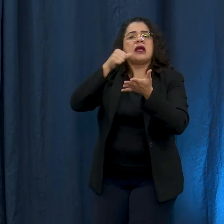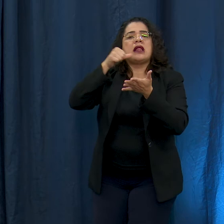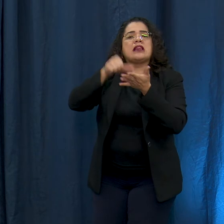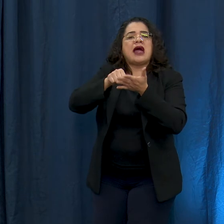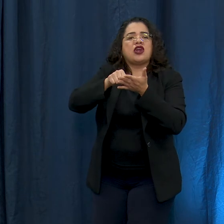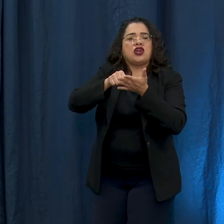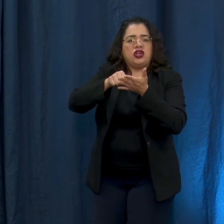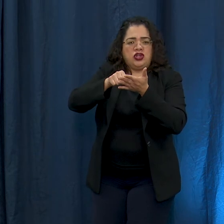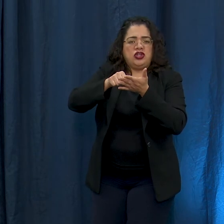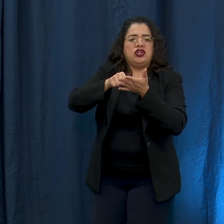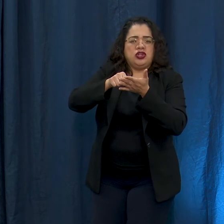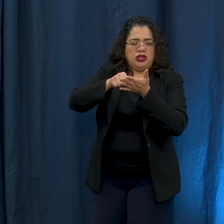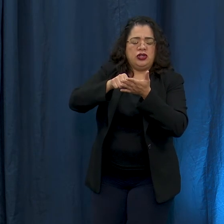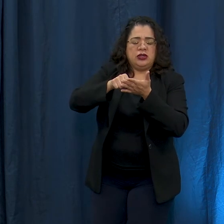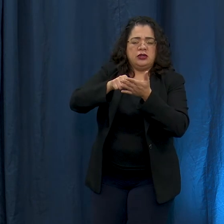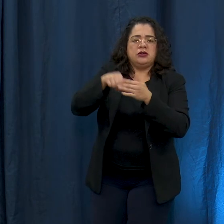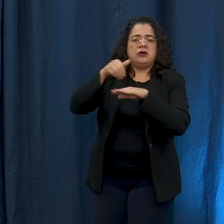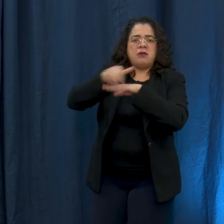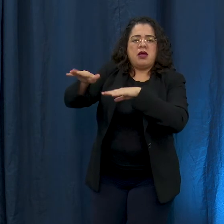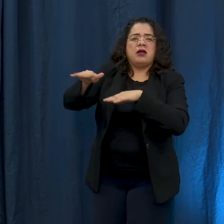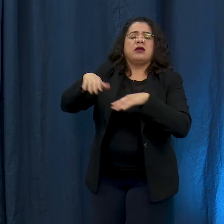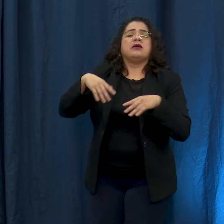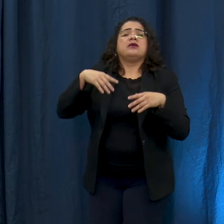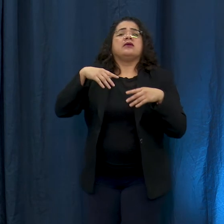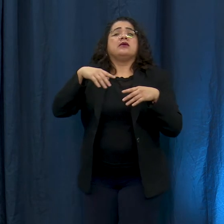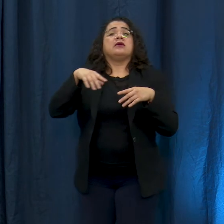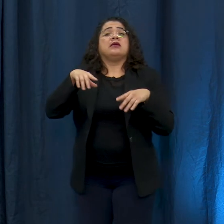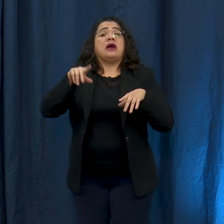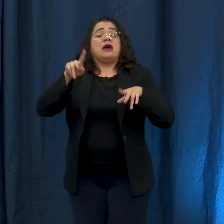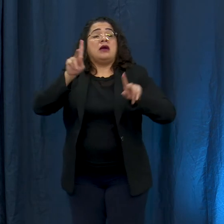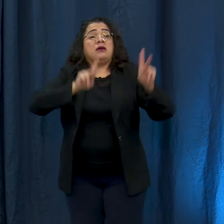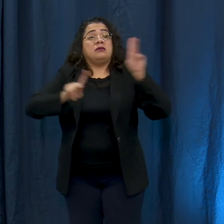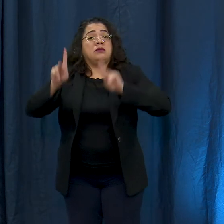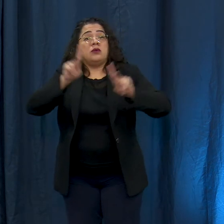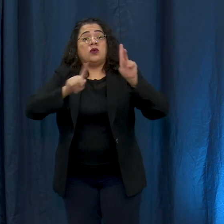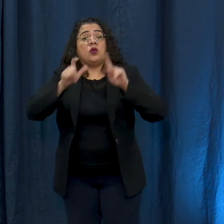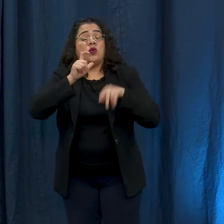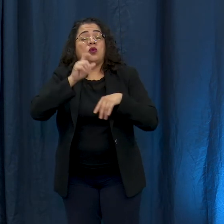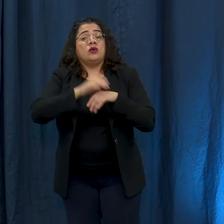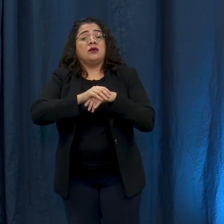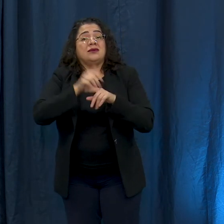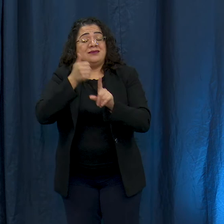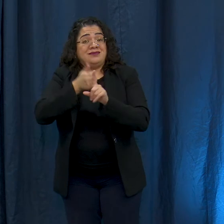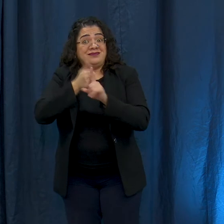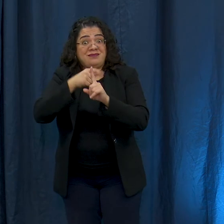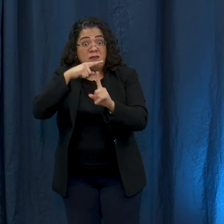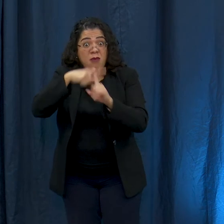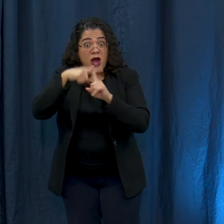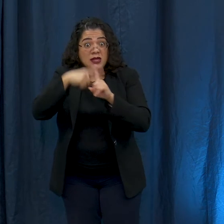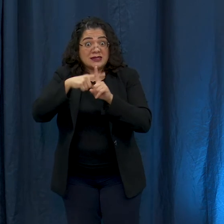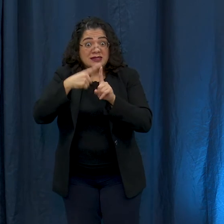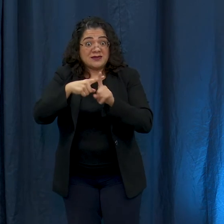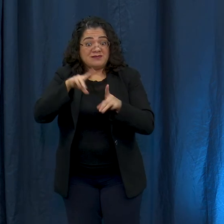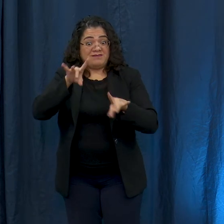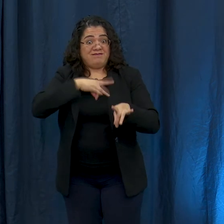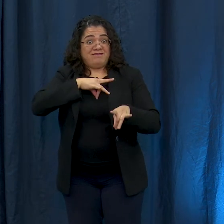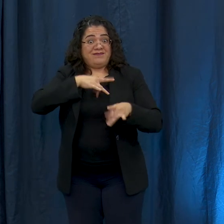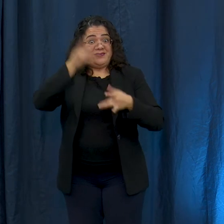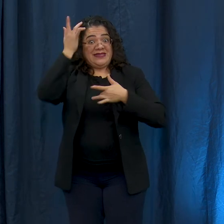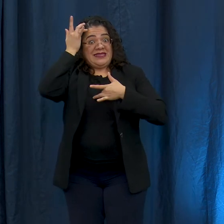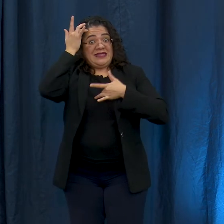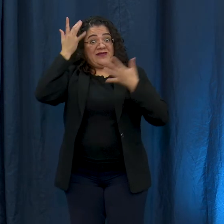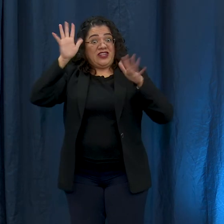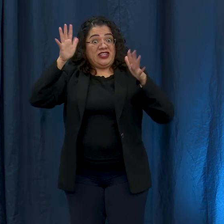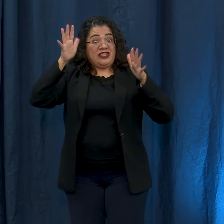in the mail. Individuals who end up with positive test results will receive a phone